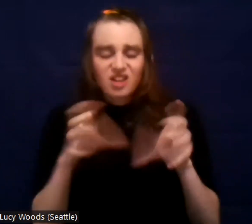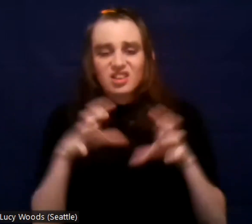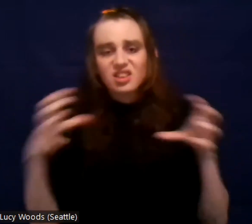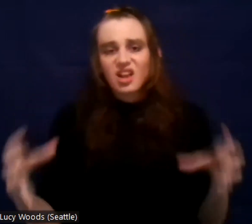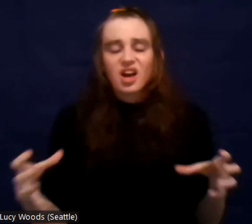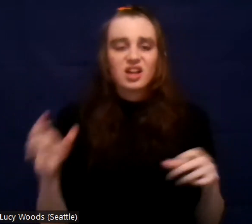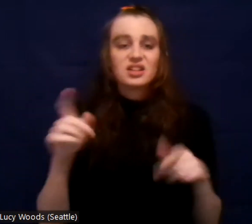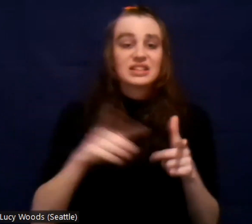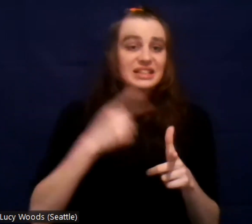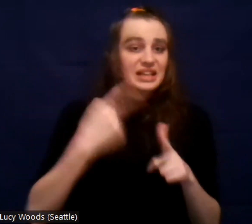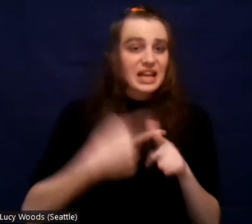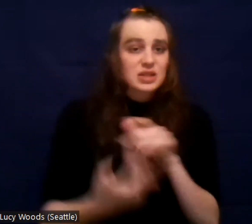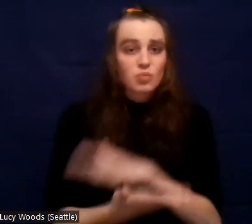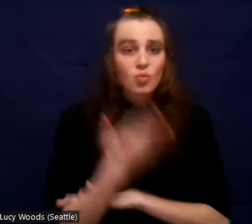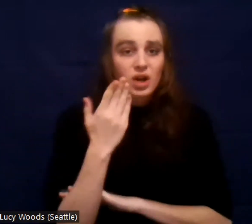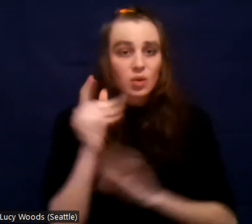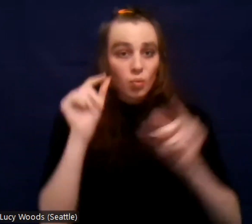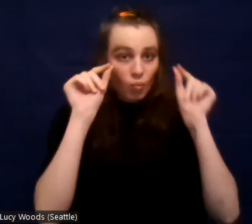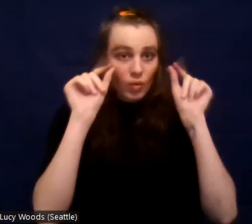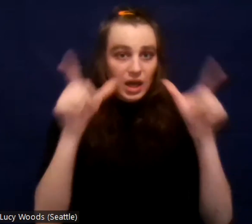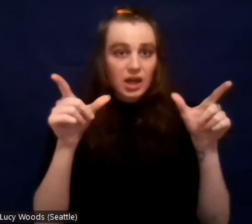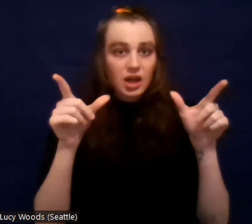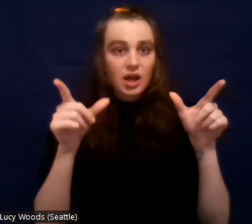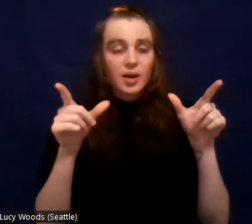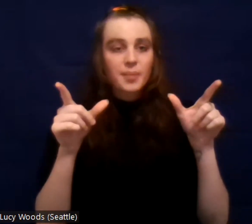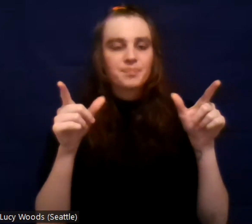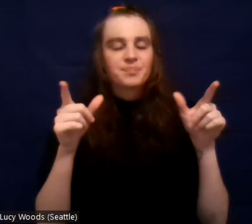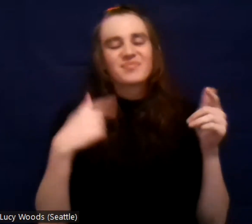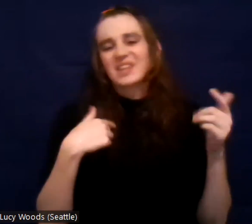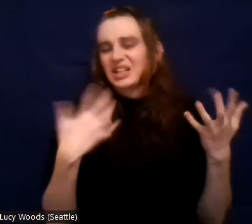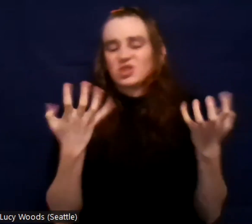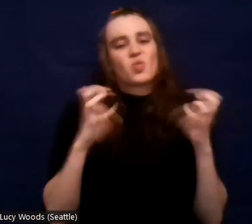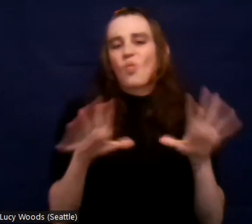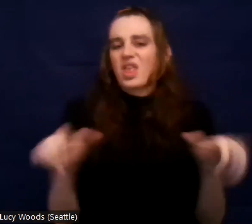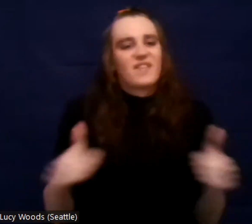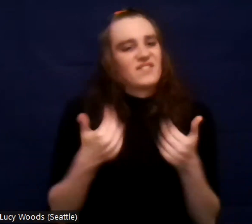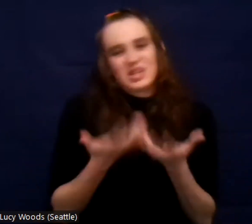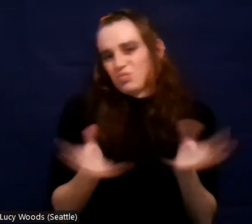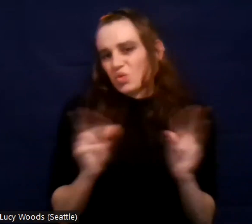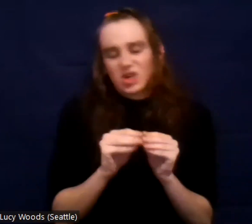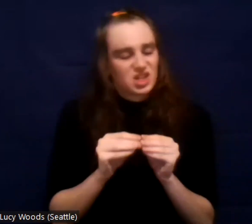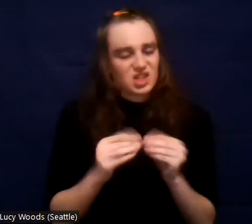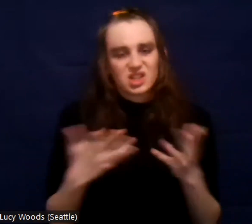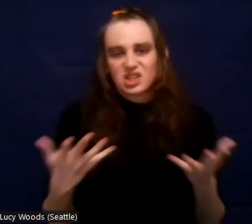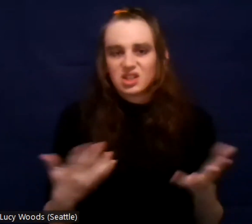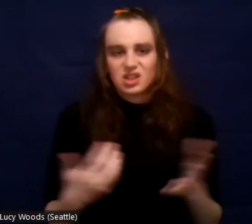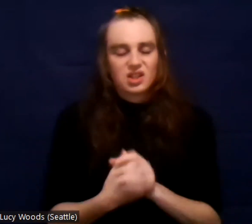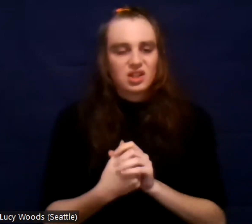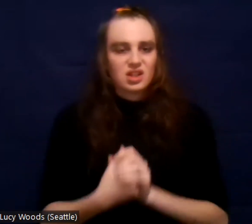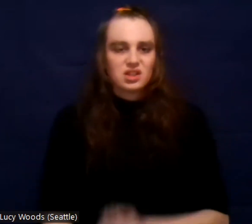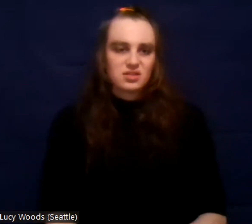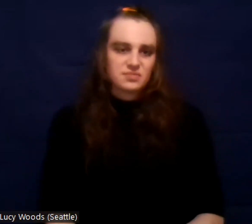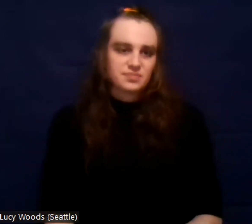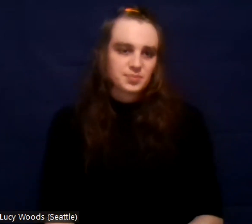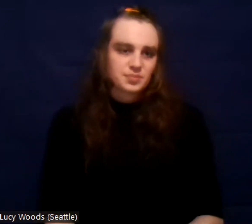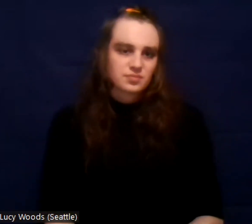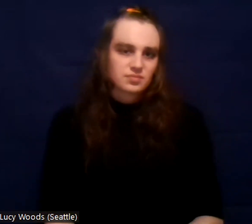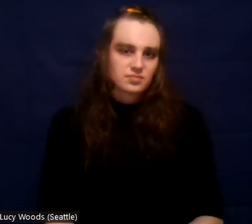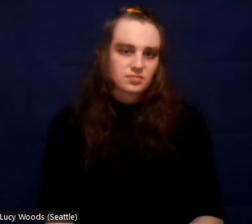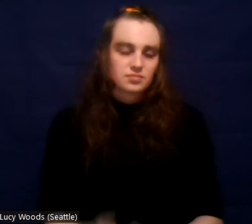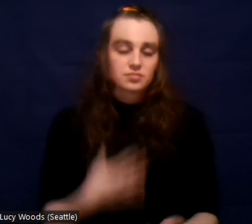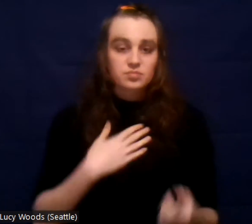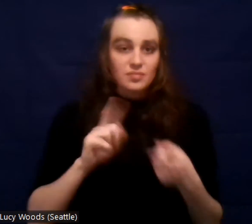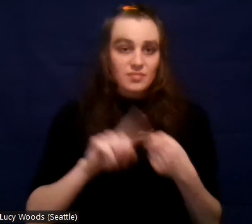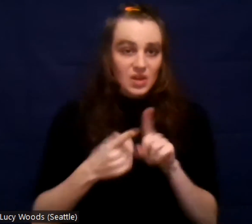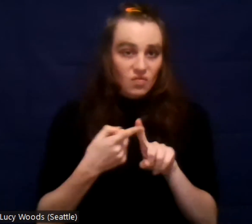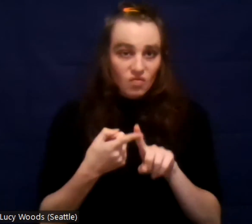and literally did not want to live anymore. Um, and he seen me,